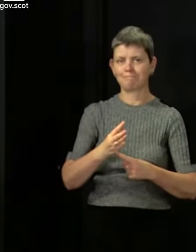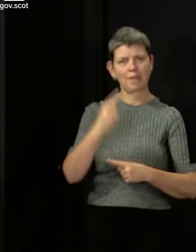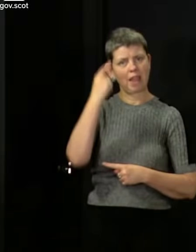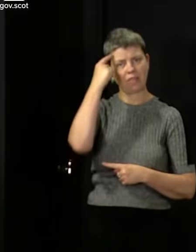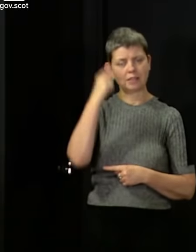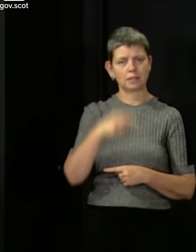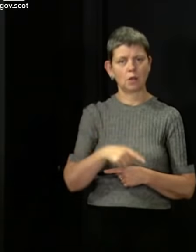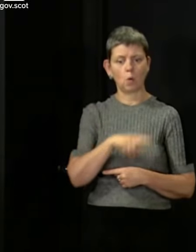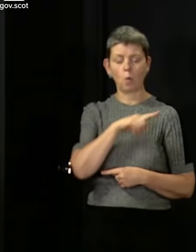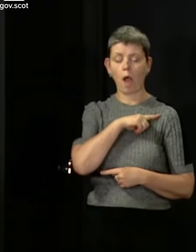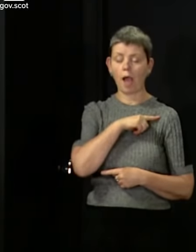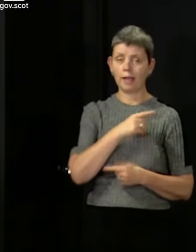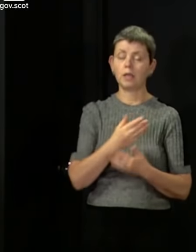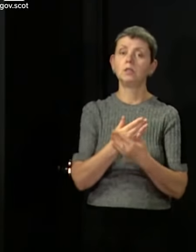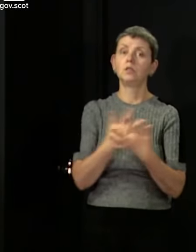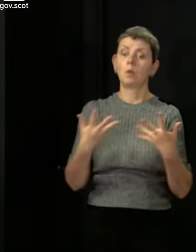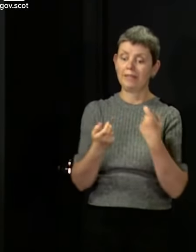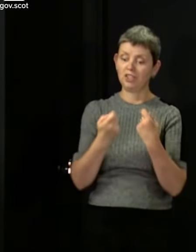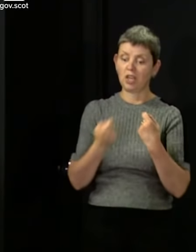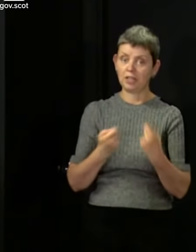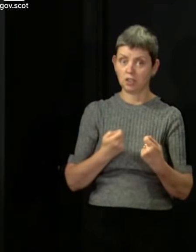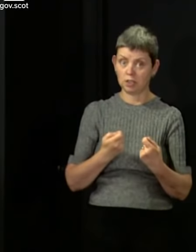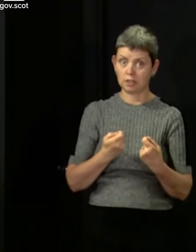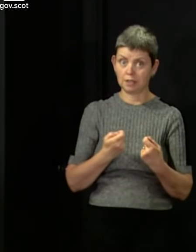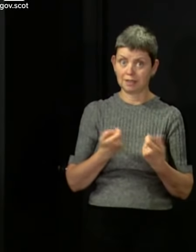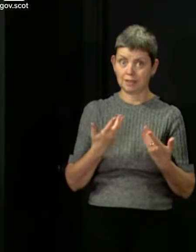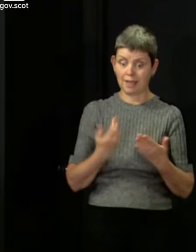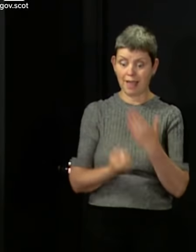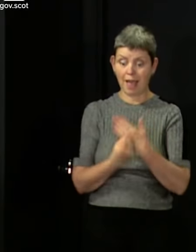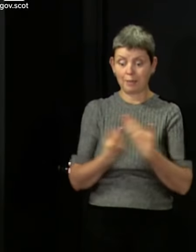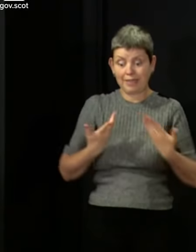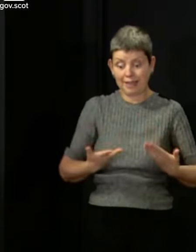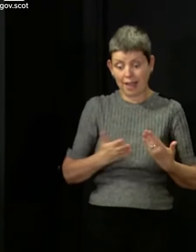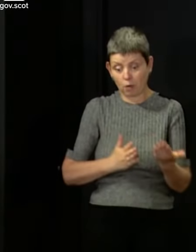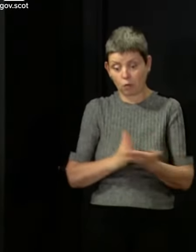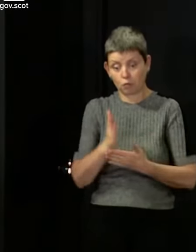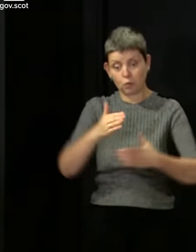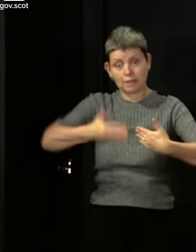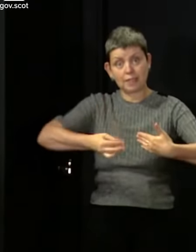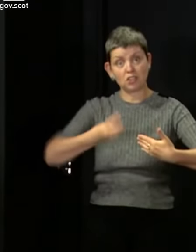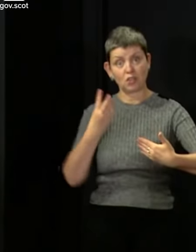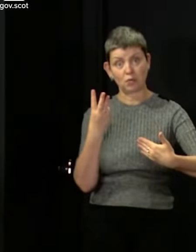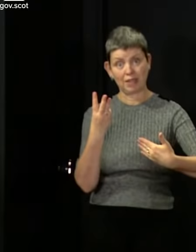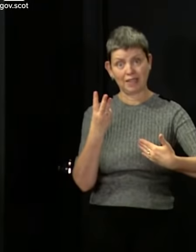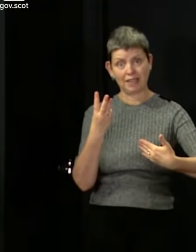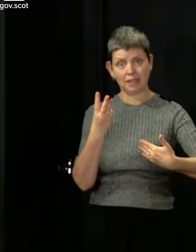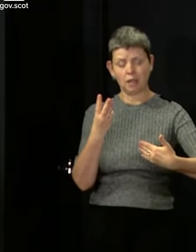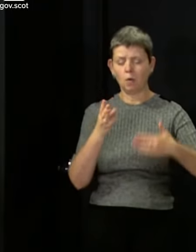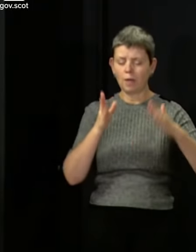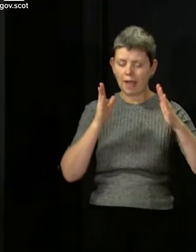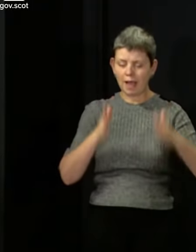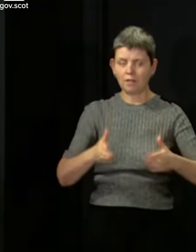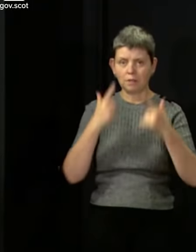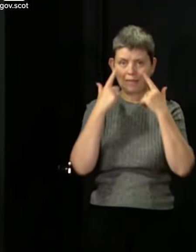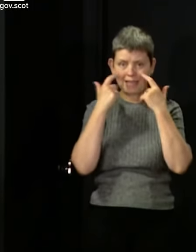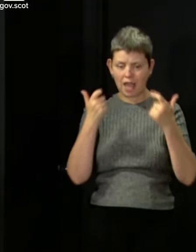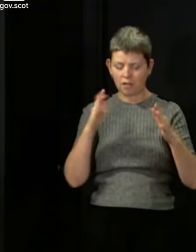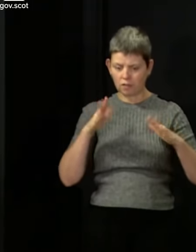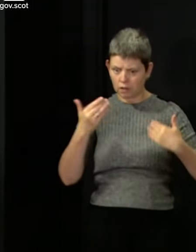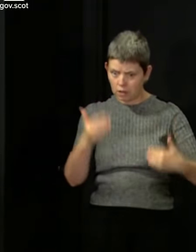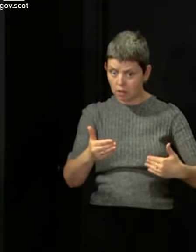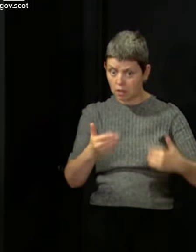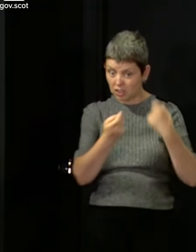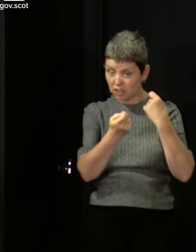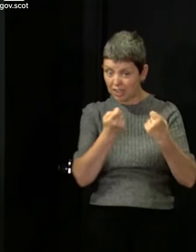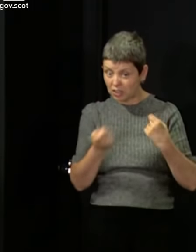of the changes we've introduced or will introduce over the course of phase three. We need to really be cautious to assess the impact of